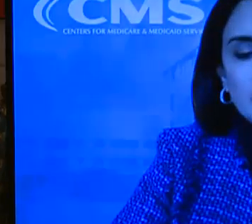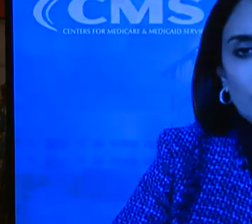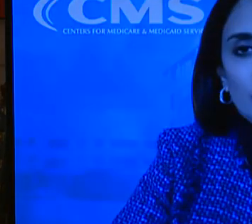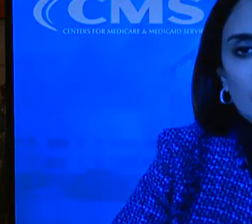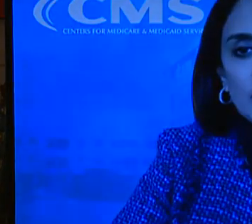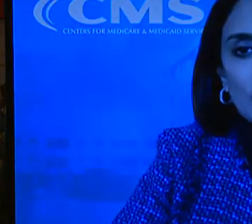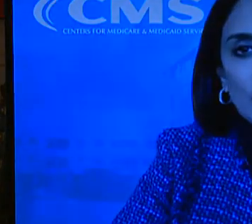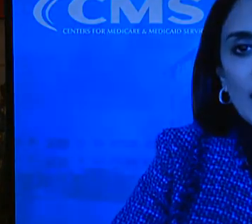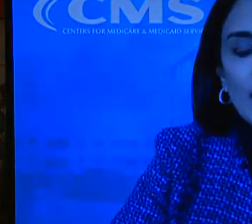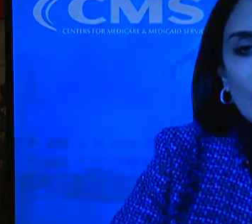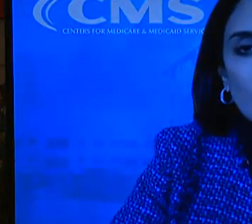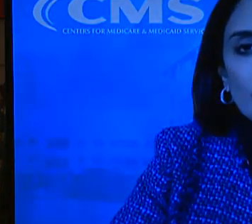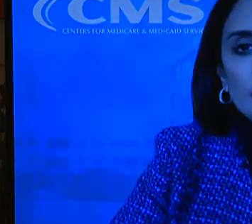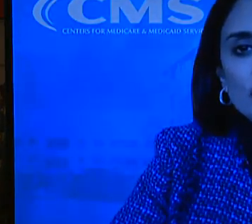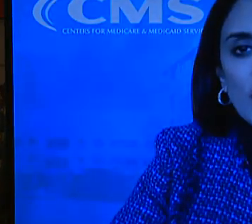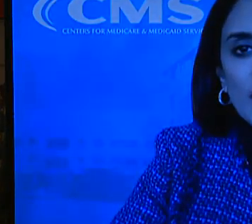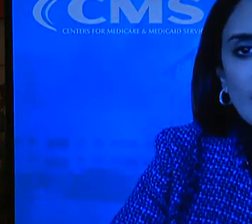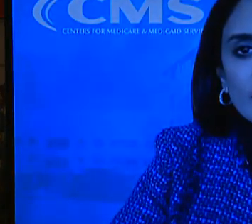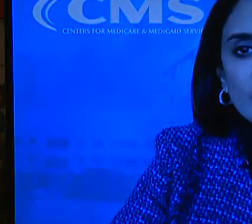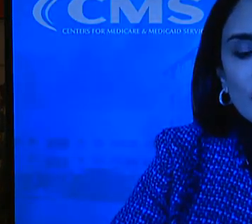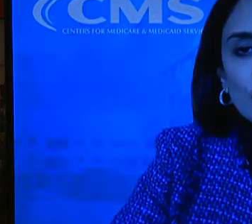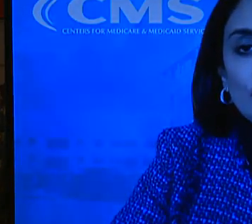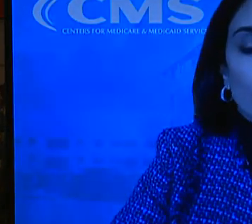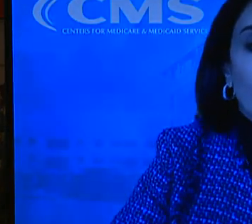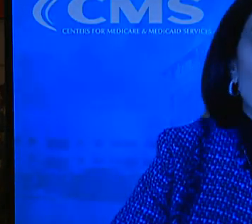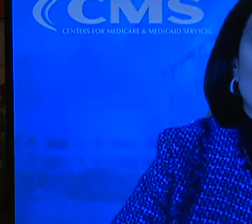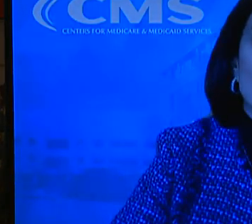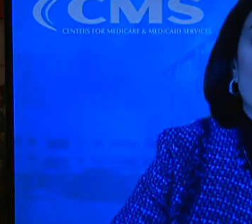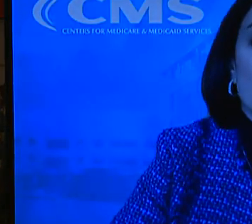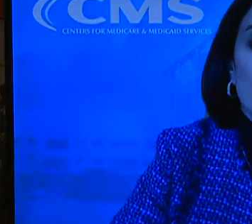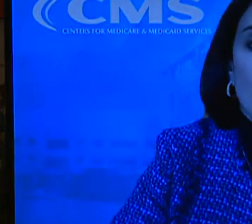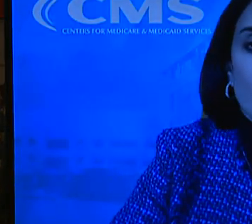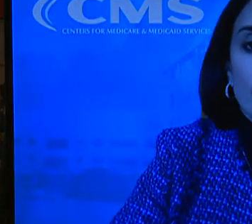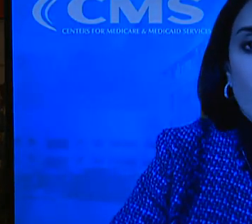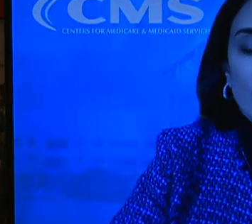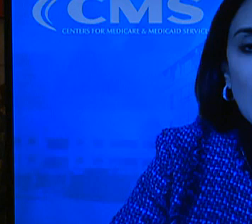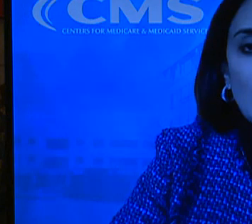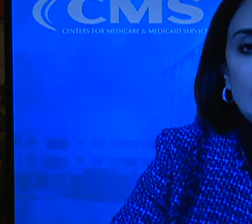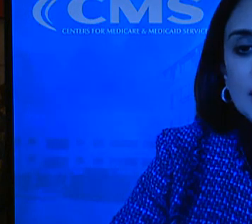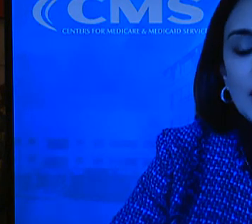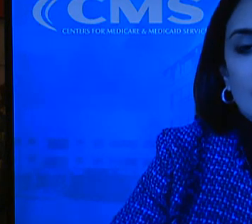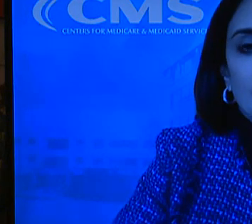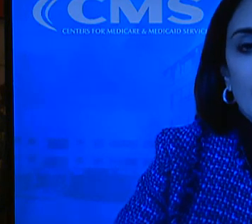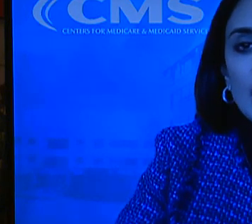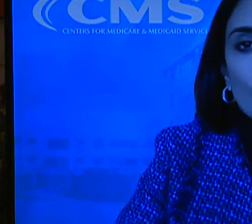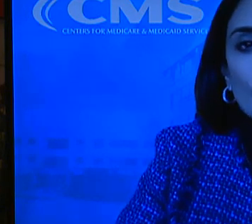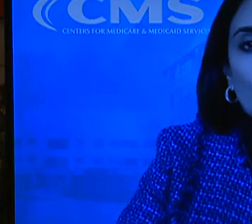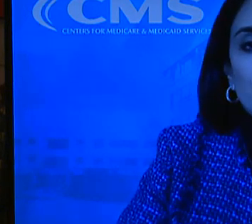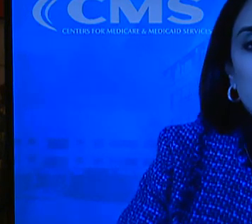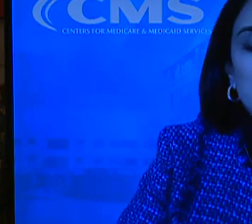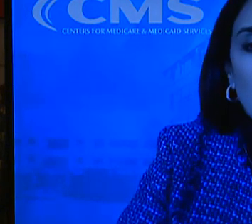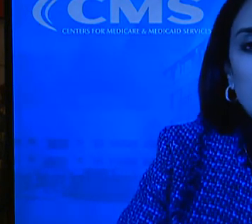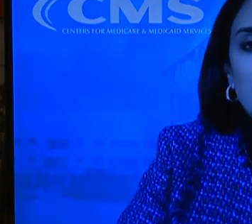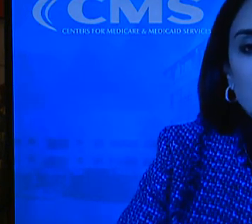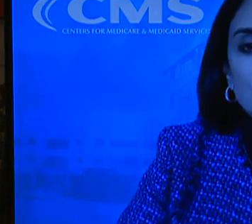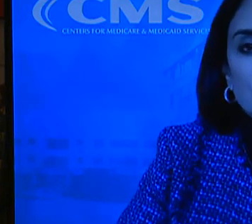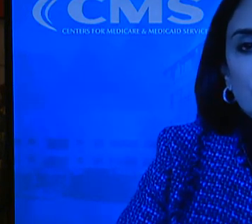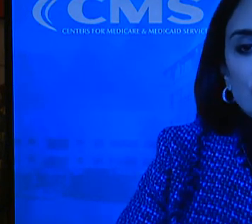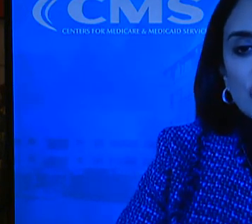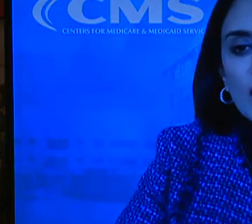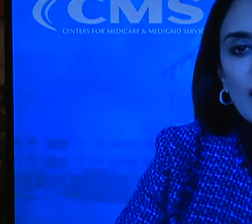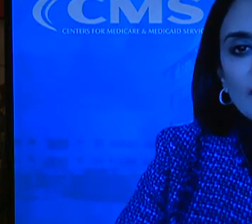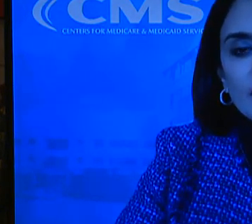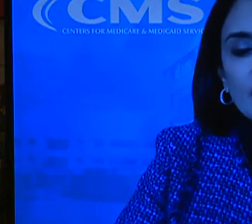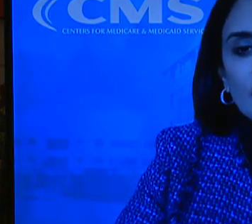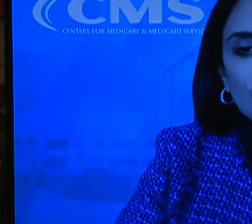Nebraska's been a real leader, and we appreciate everything that you're doing. And those of you that are on the front lines, we know it's been tough, but we just